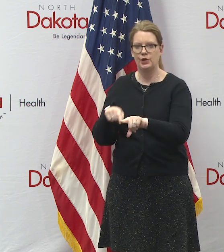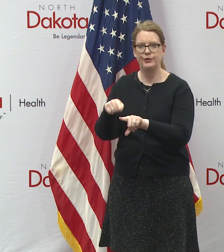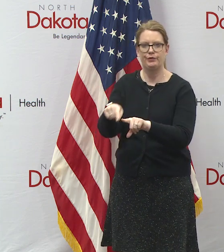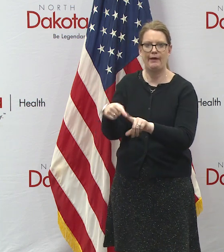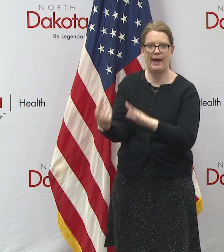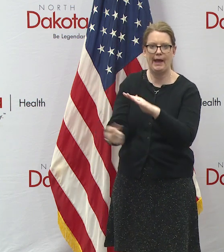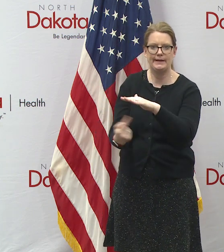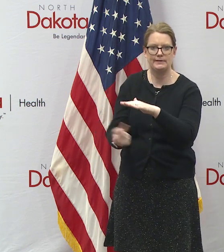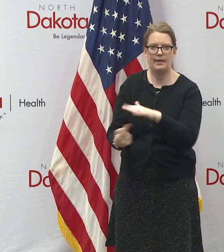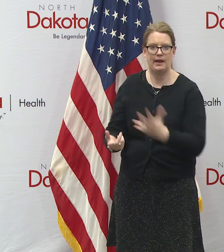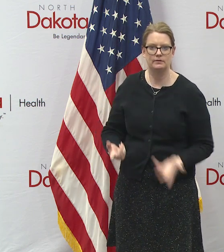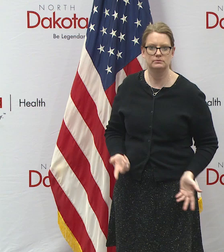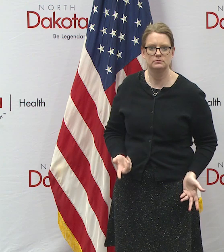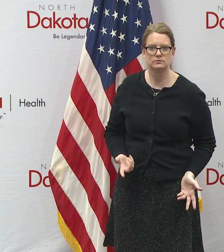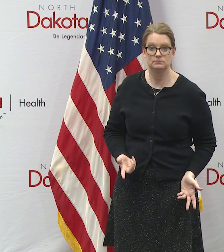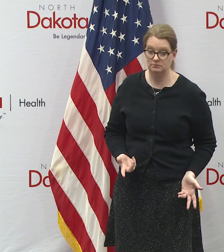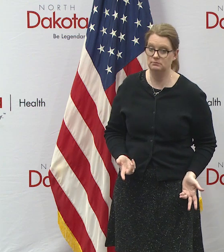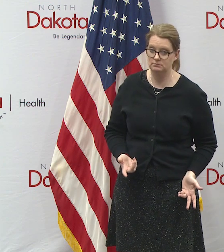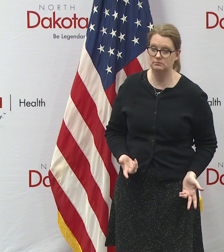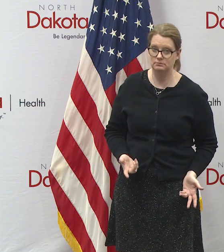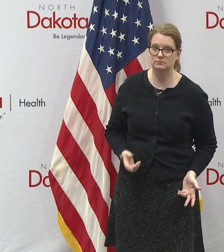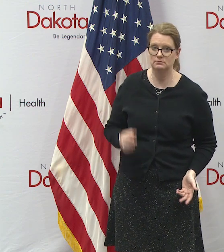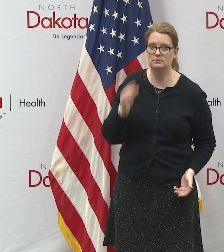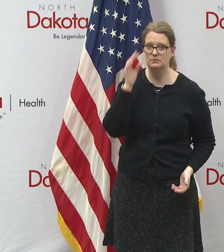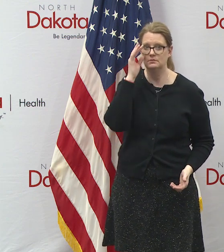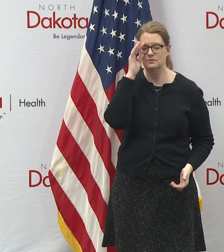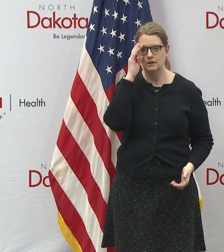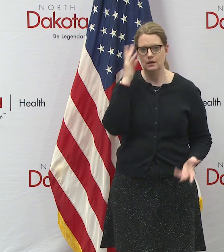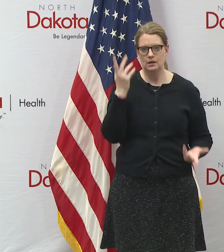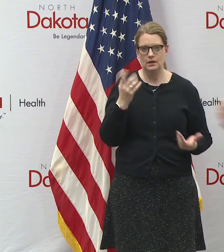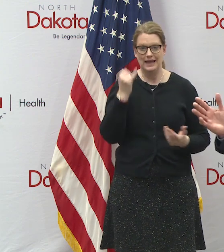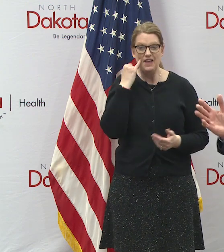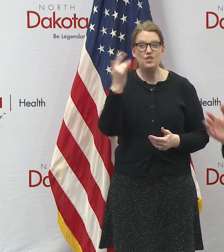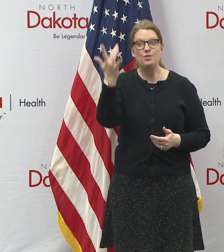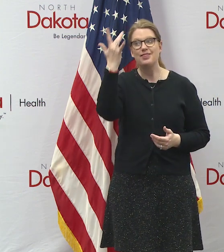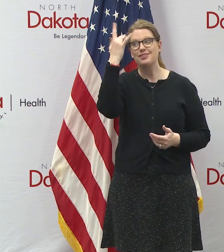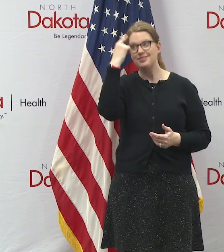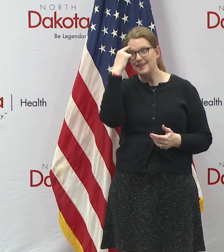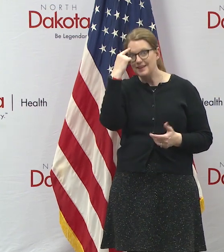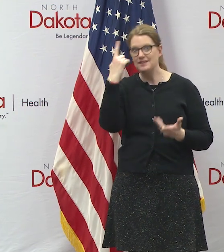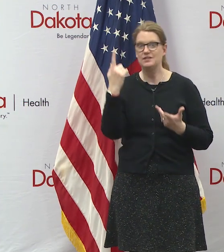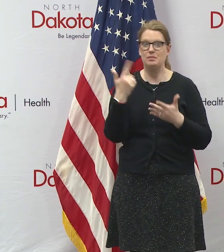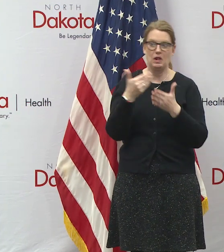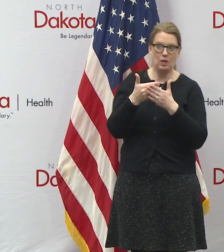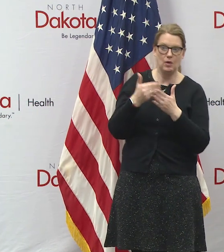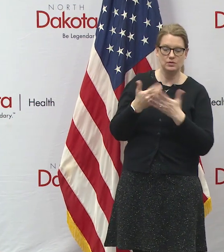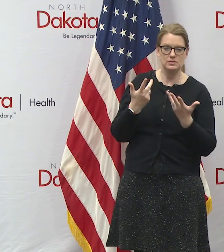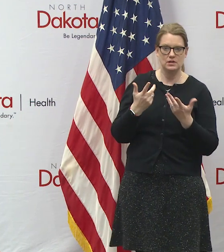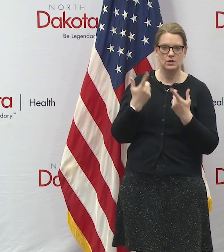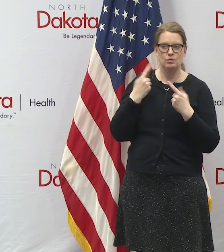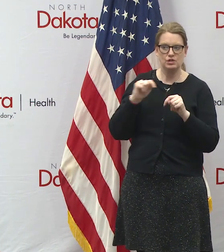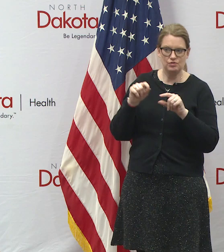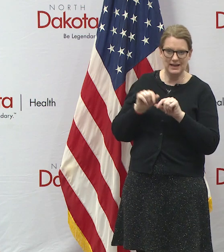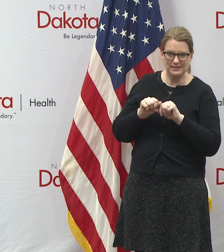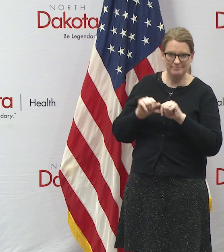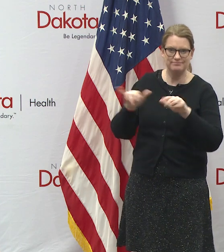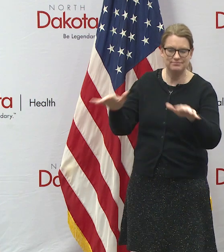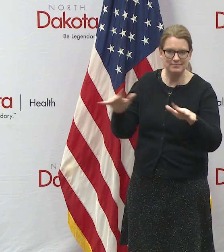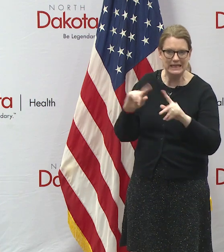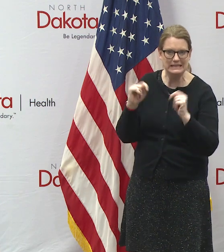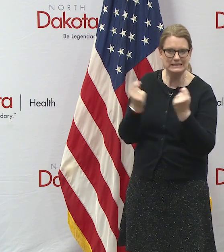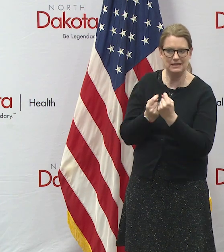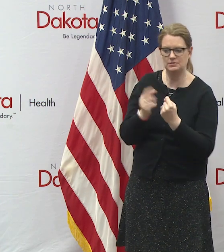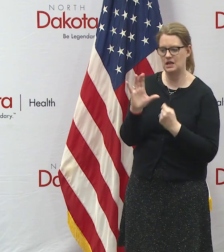self-isolating uh and you can uh again we're trying to get a team out there to do contact tracing